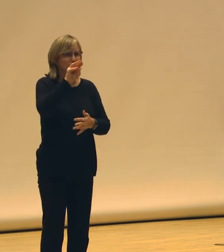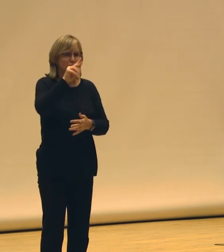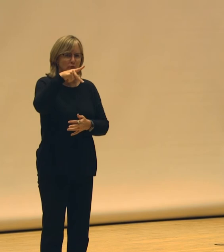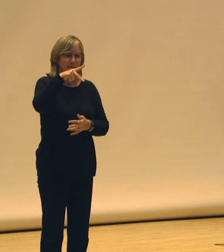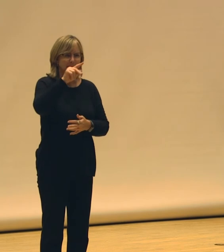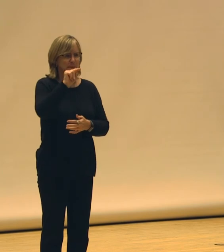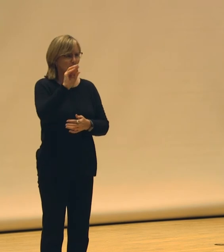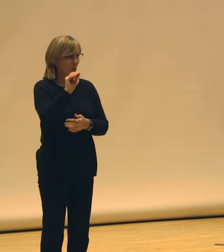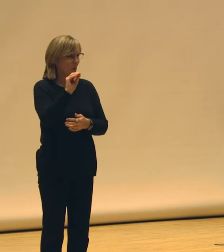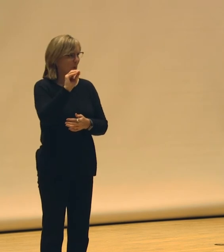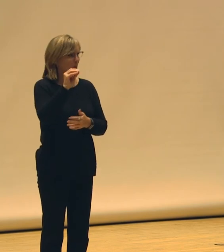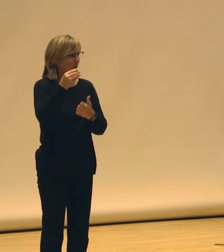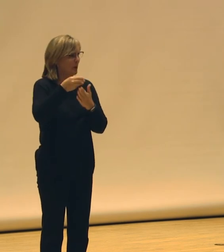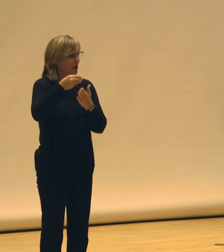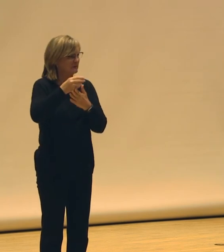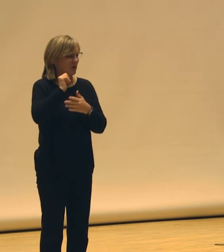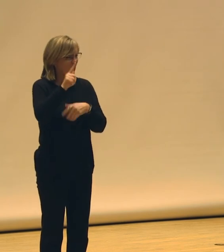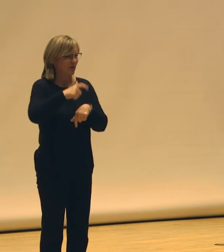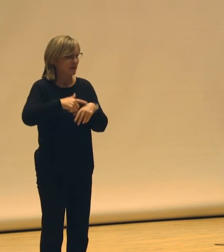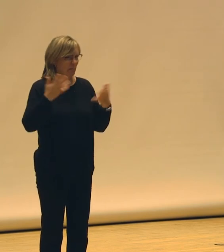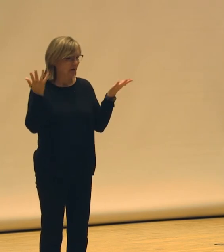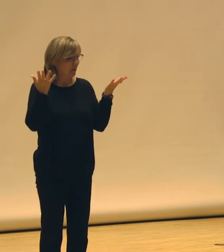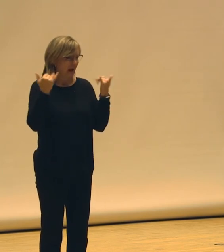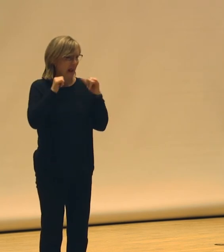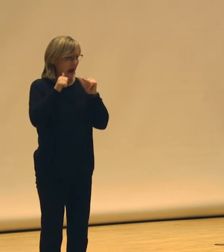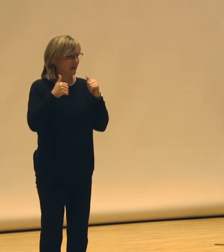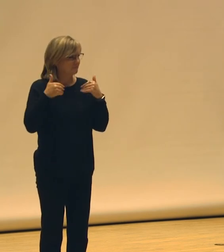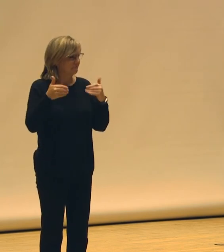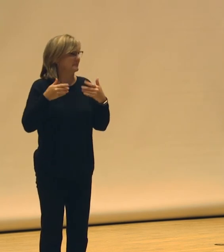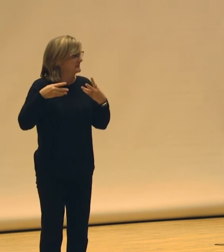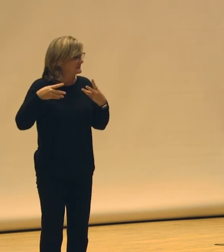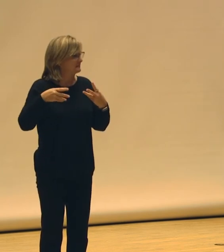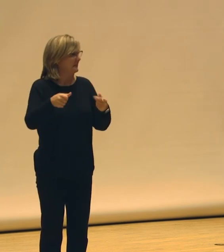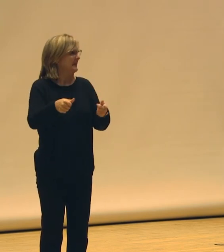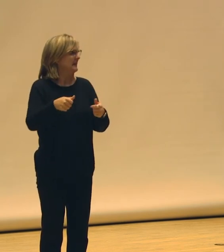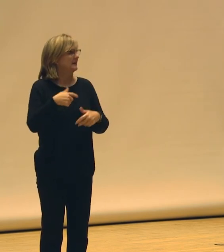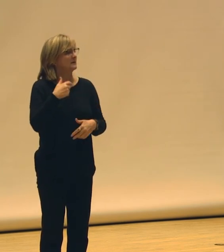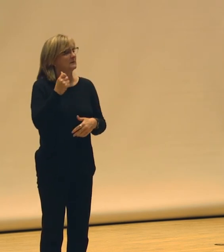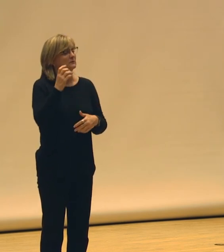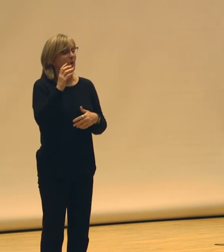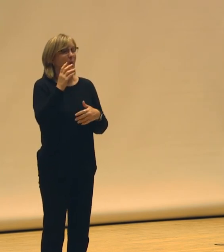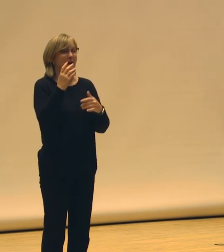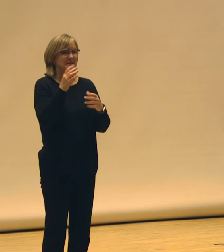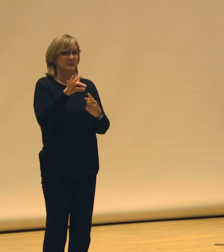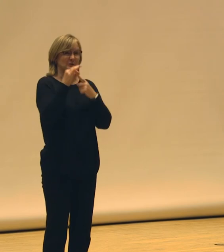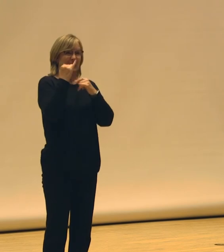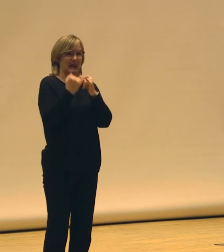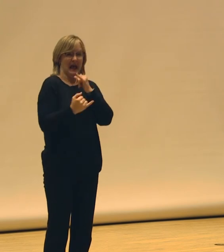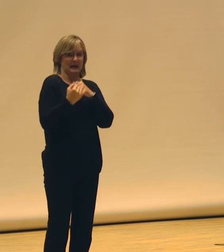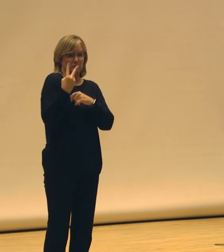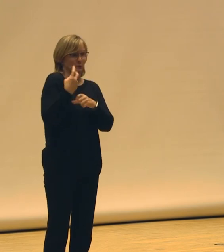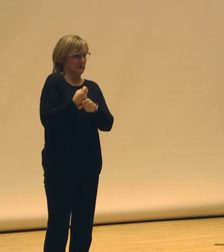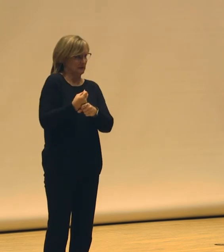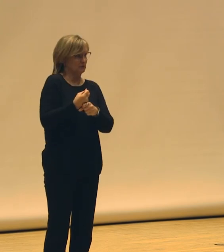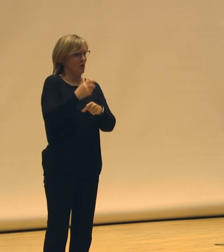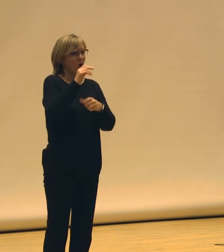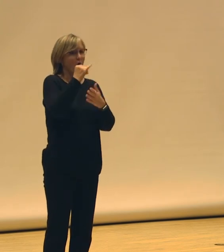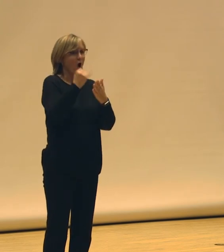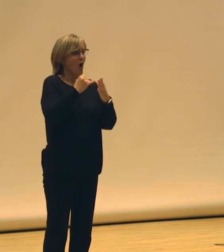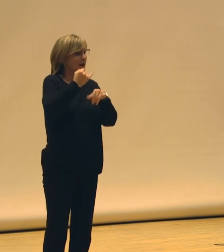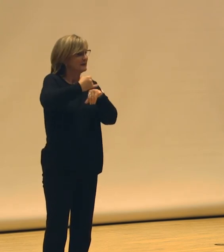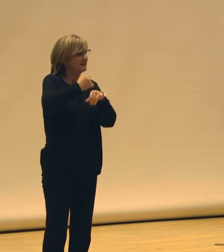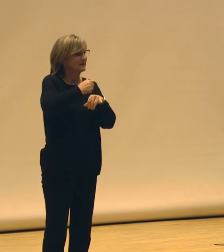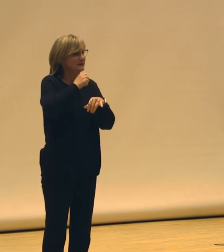So like let's spend it, especially in the last few years, arts institutions do not